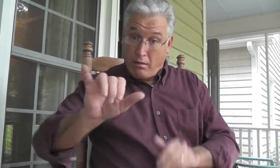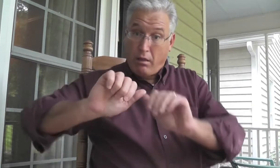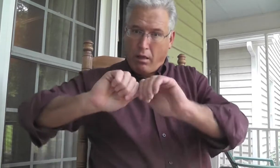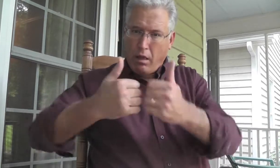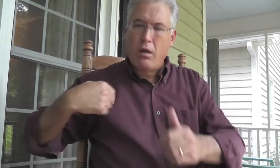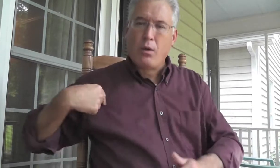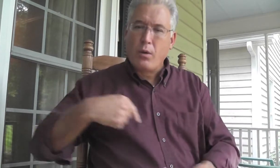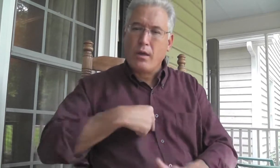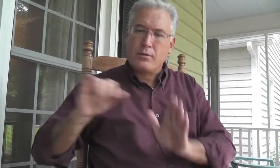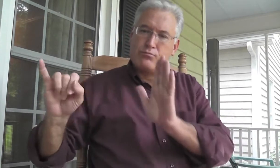Christ.